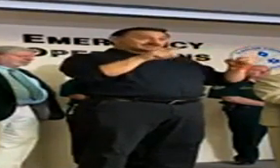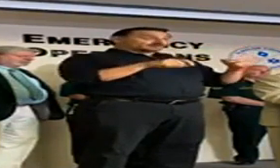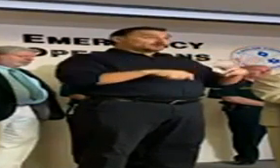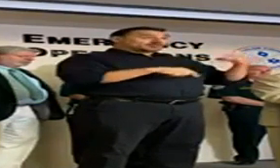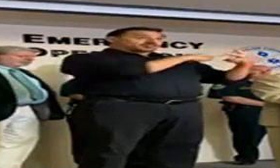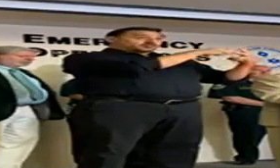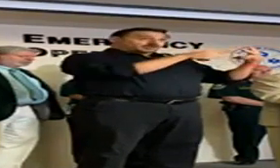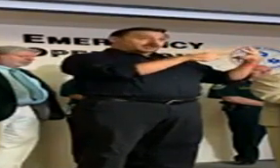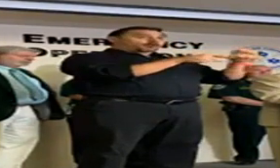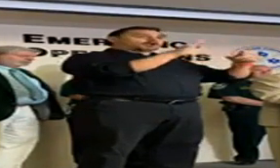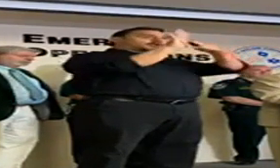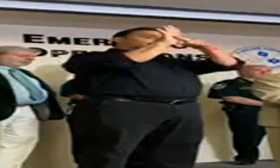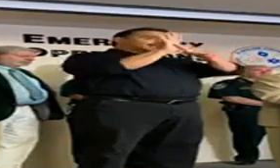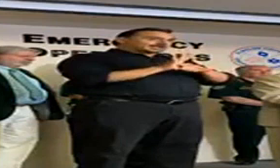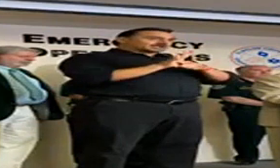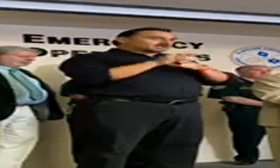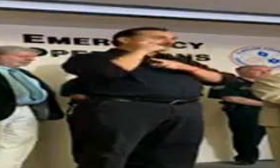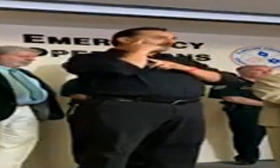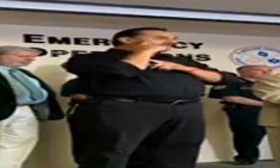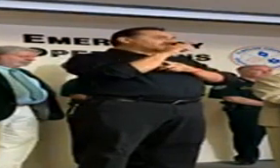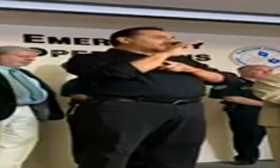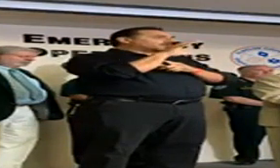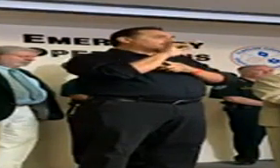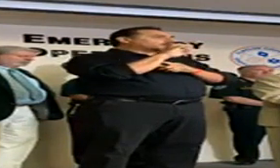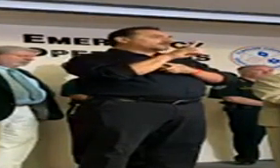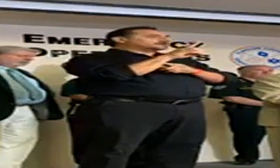have are negative for COVID-19.